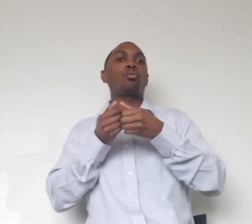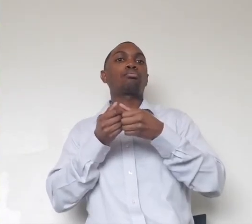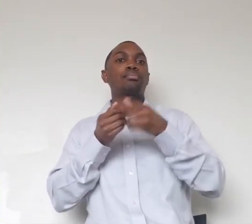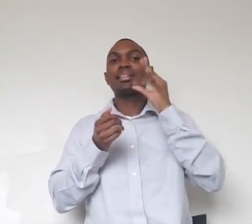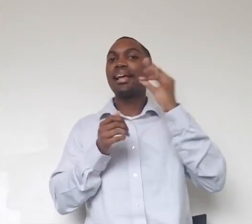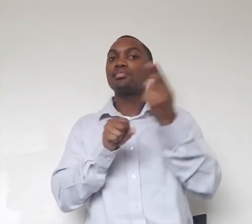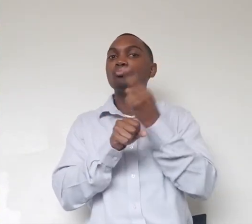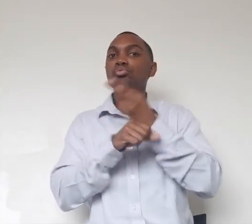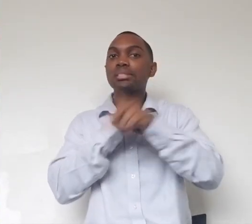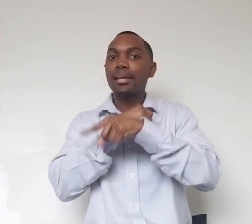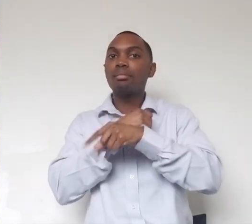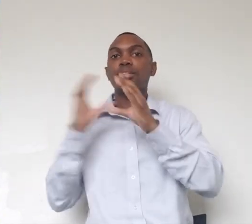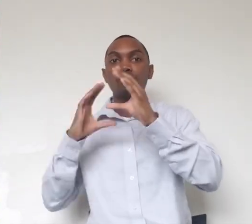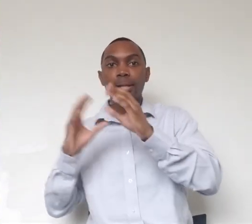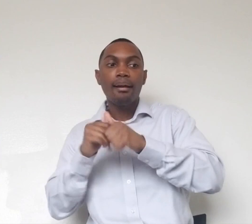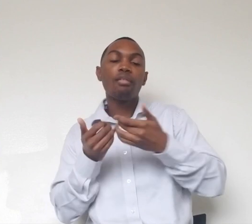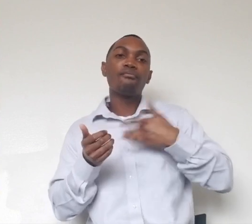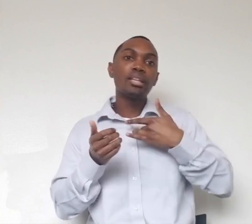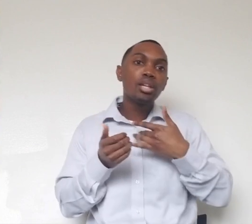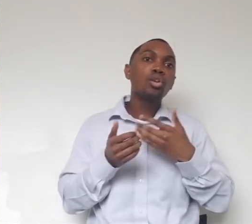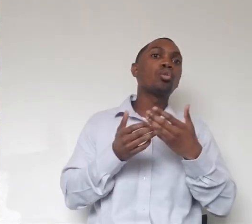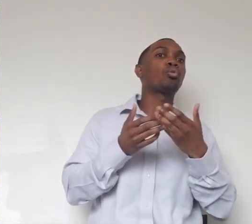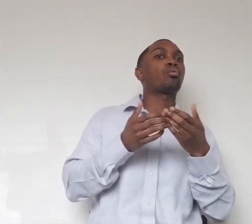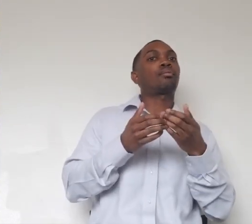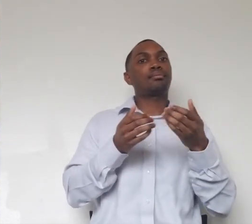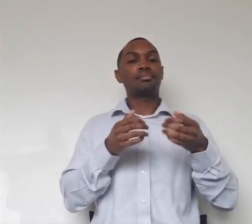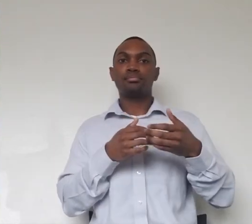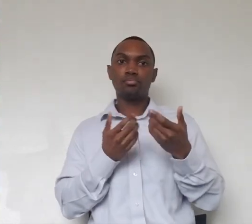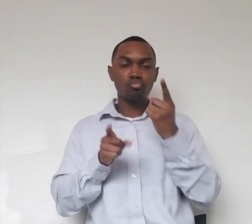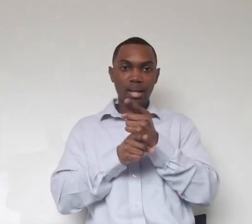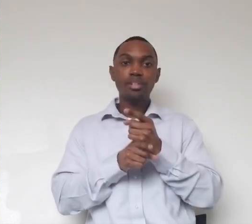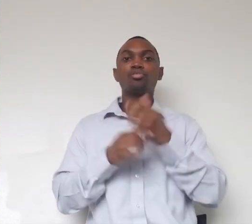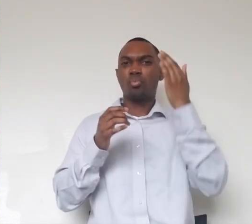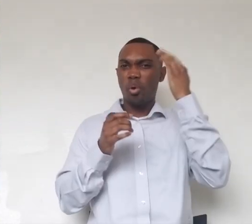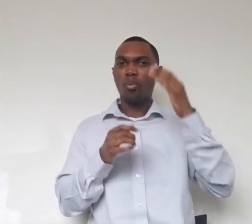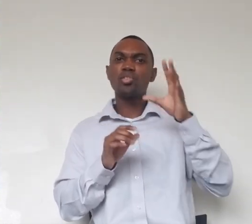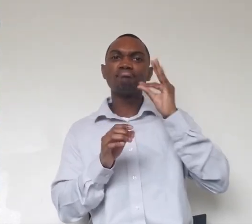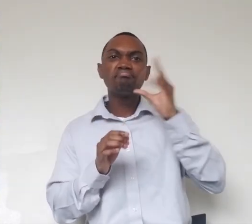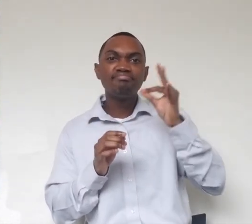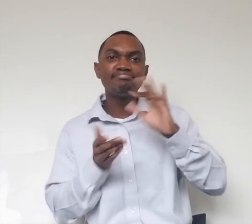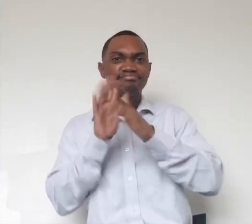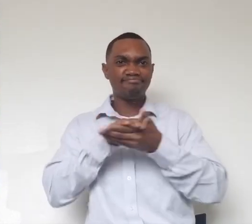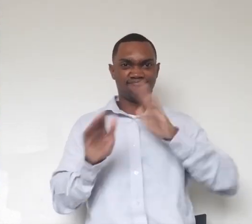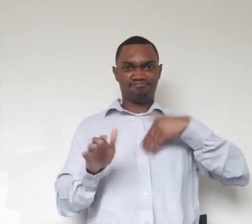intentions are. So some of you might already know that when your cat gets grouchy, one of the first things they'll do is kind of start flicking their tail around.